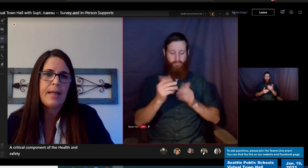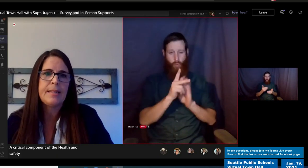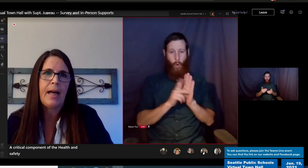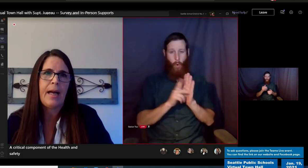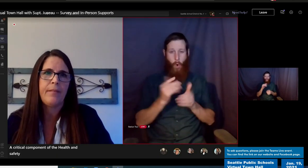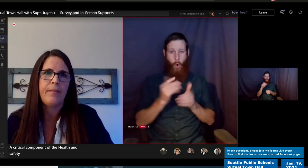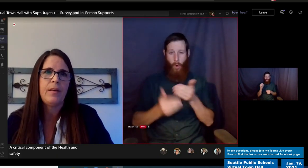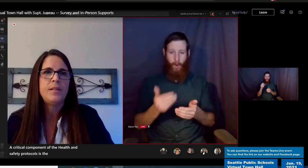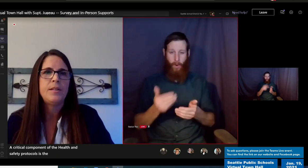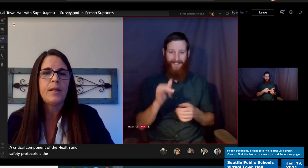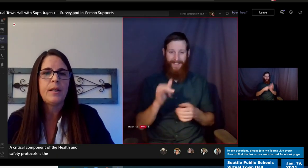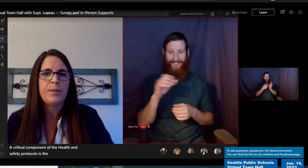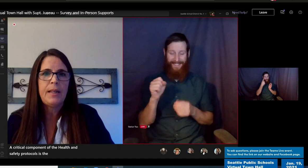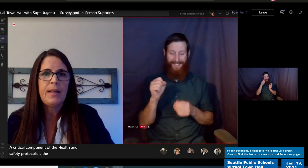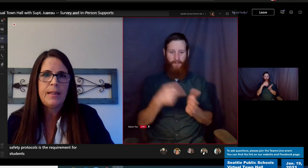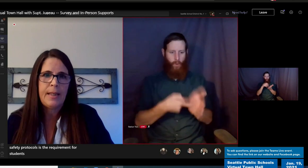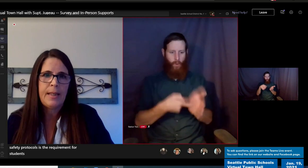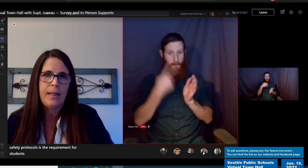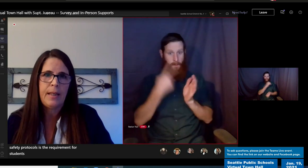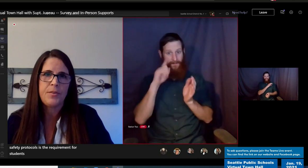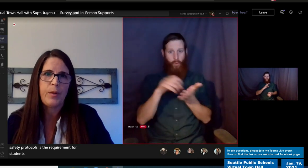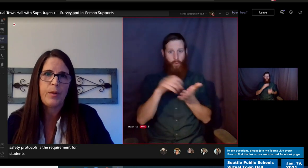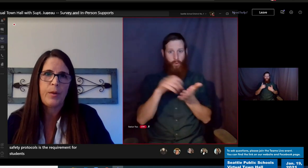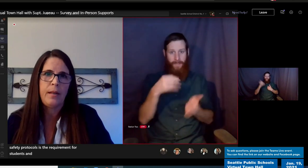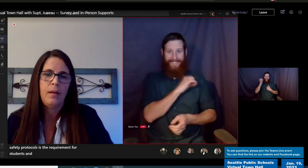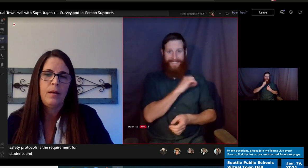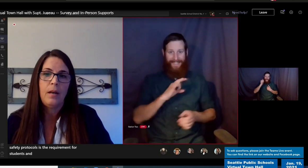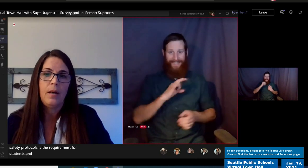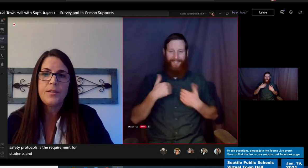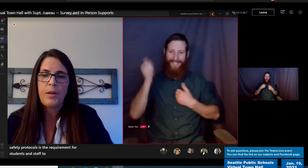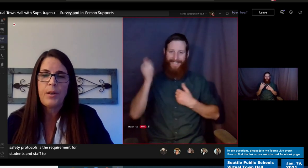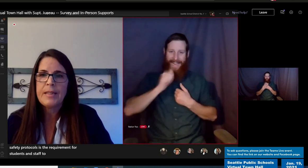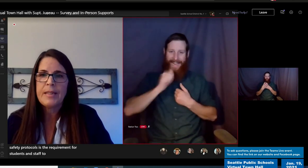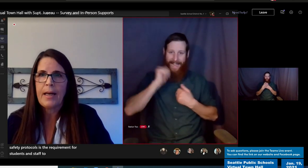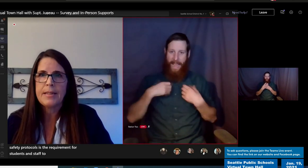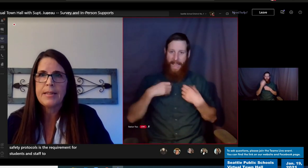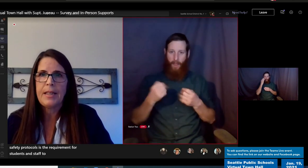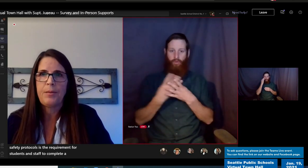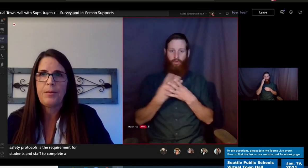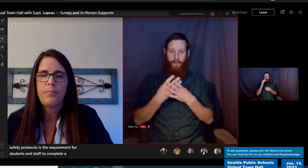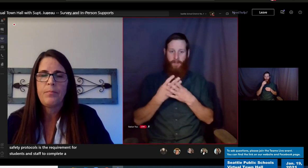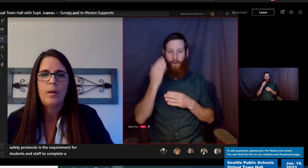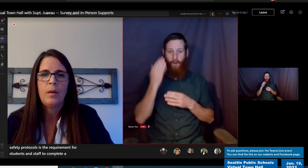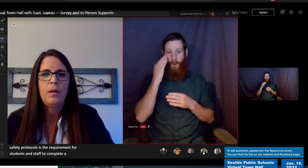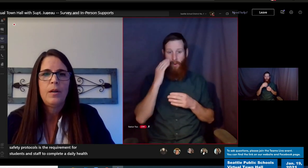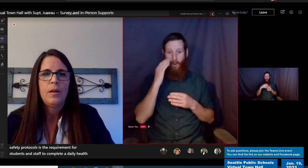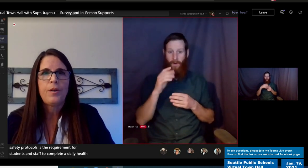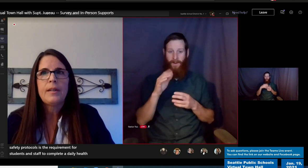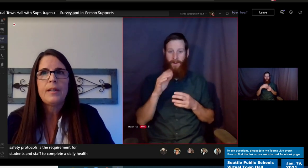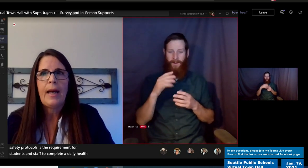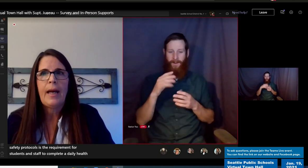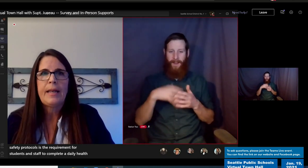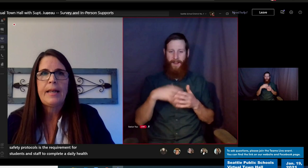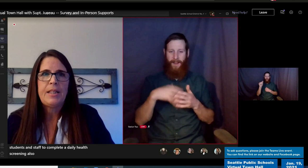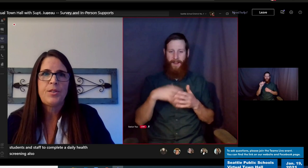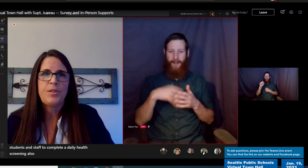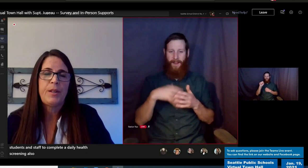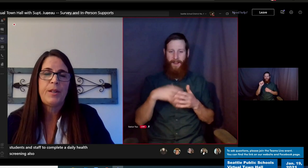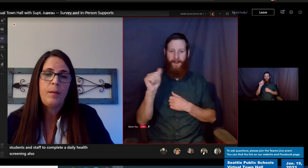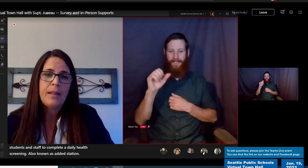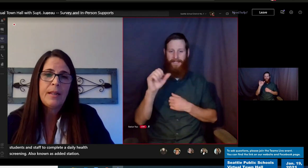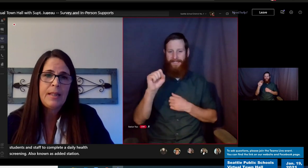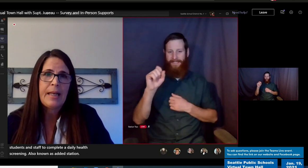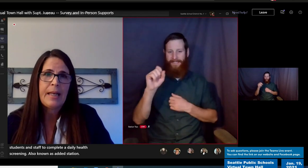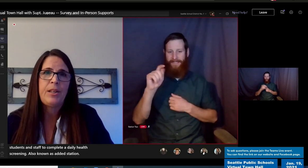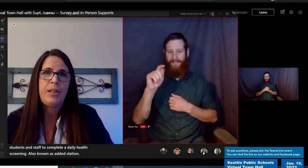staff to complete a daily health screening. Also known as attestation. Currently, attestations are predominantly